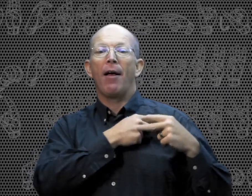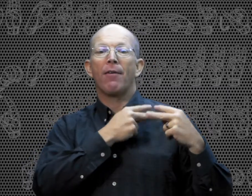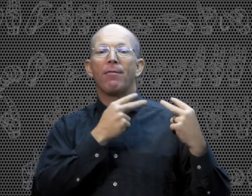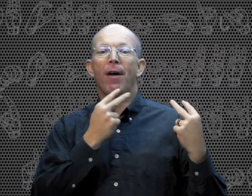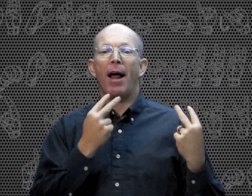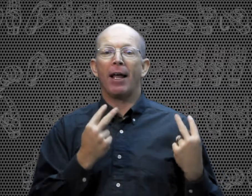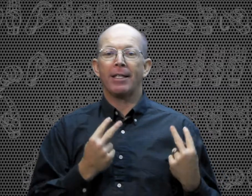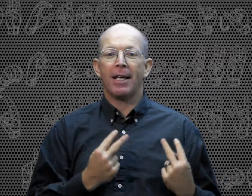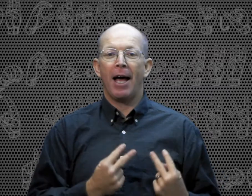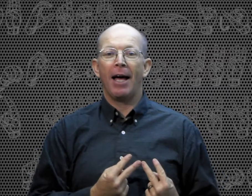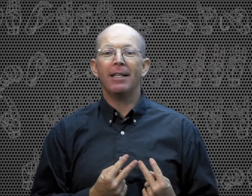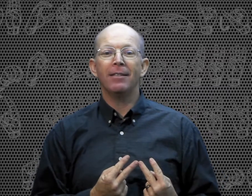Valentine.